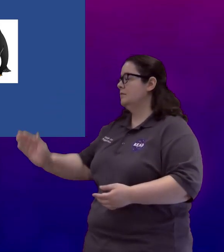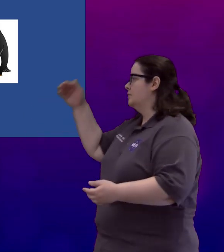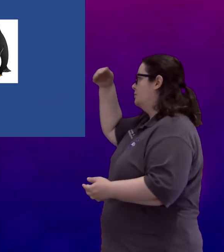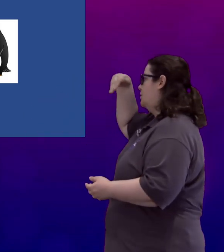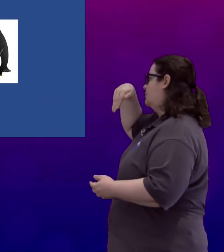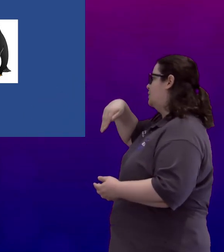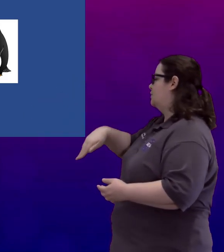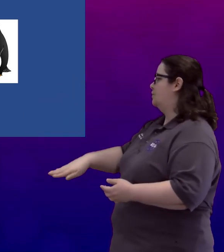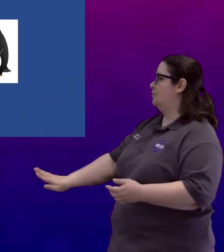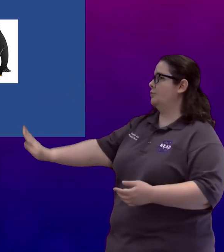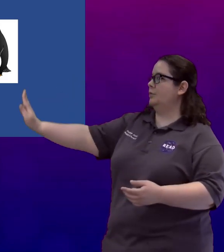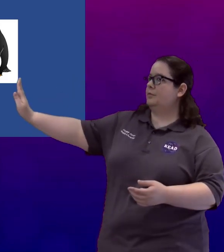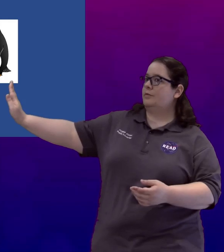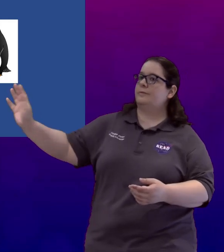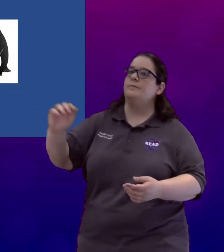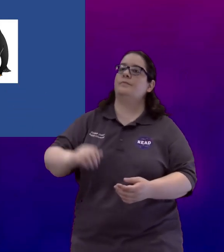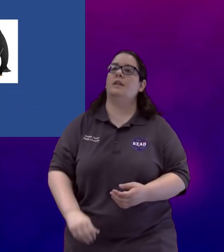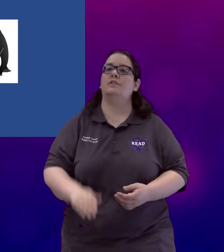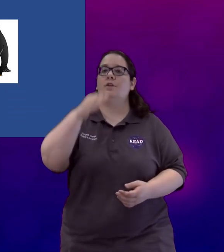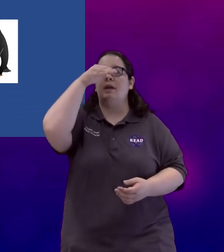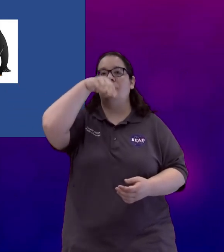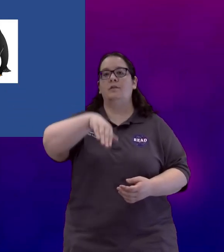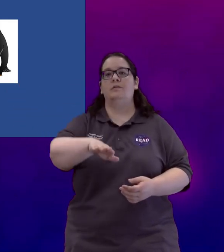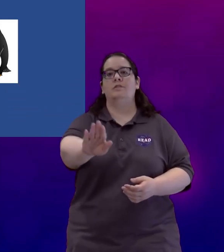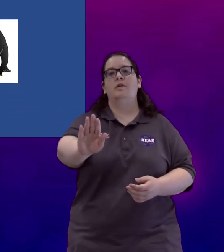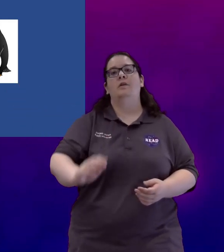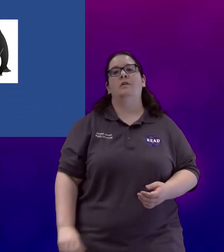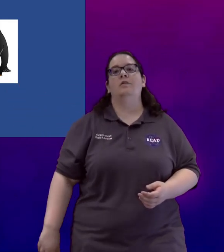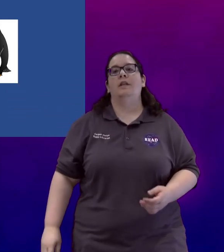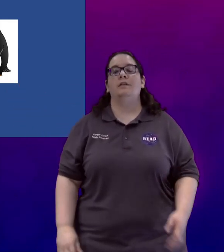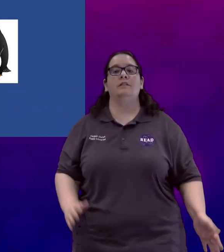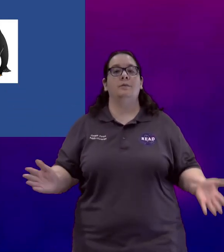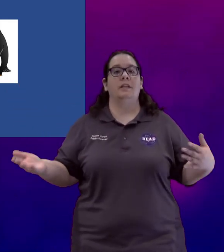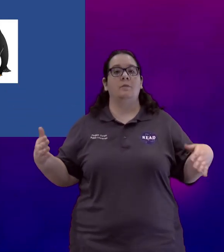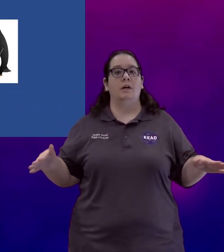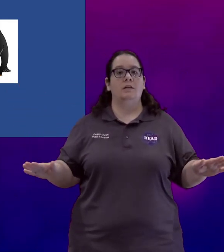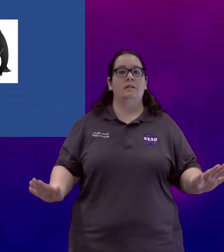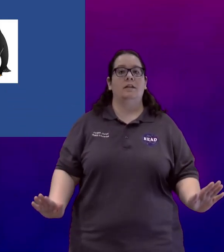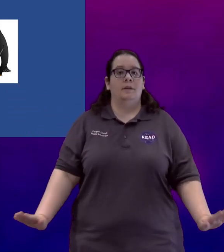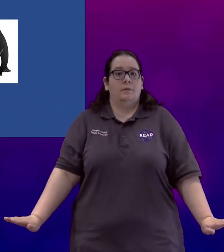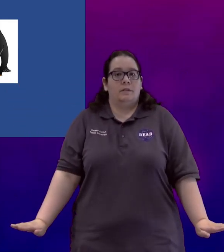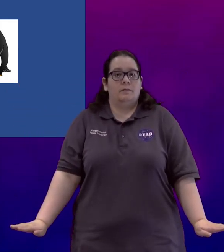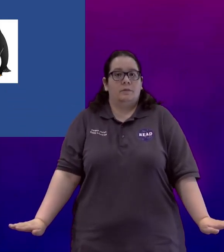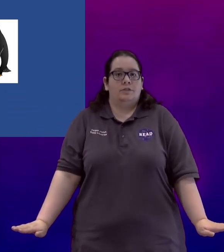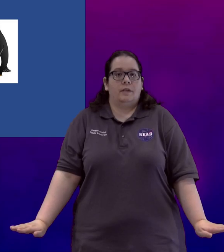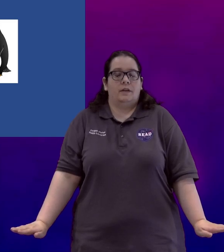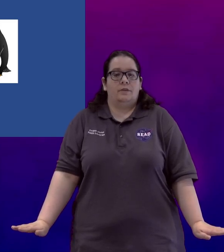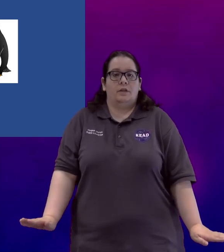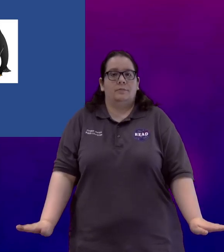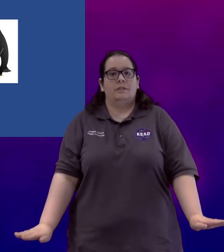where you would just swoop and show that nose, or whether it's the way they walk like a penguin where you straighten out your arms